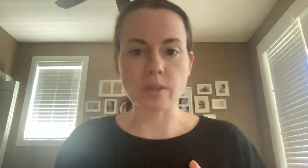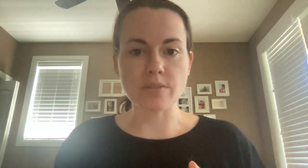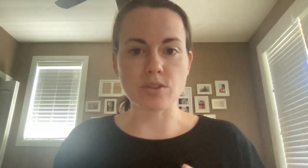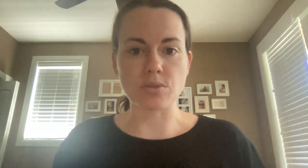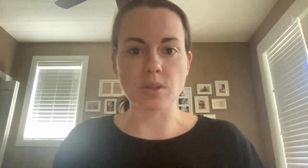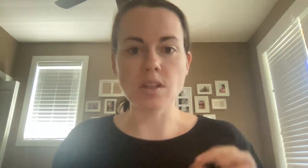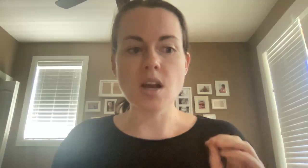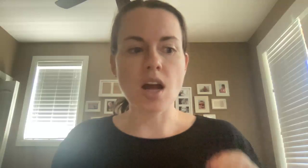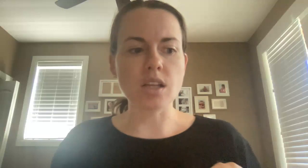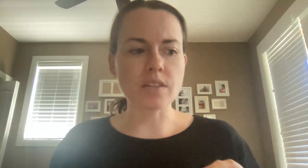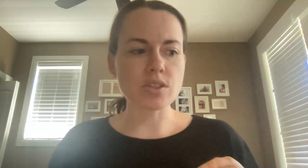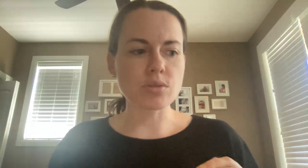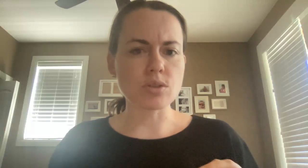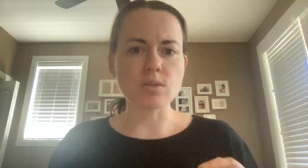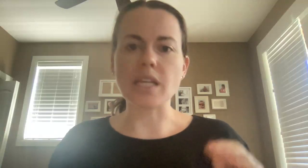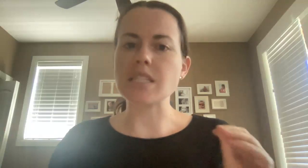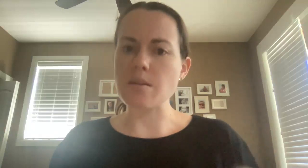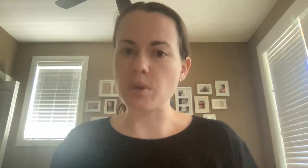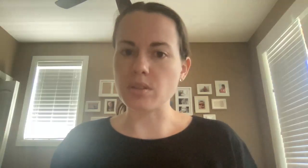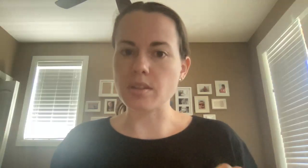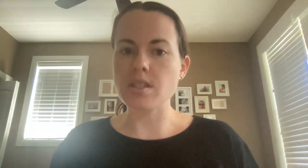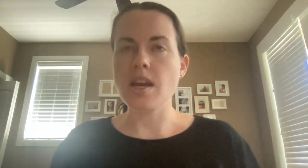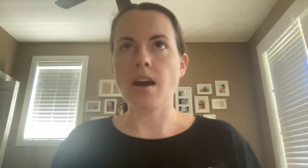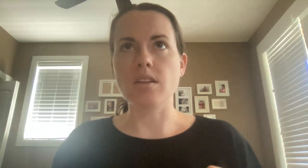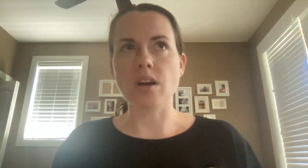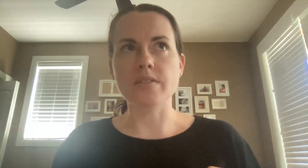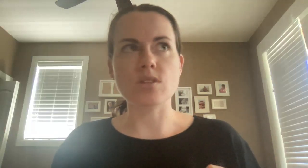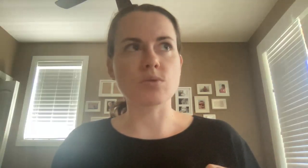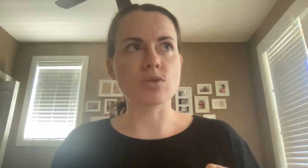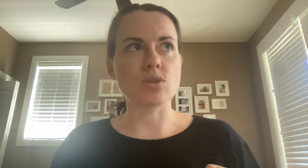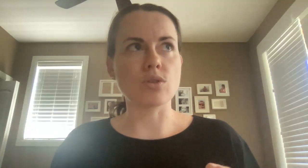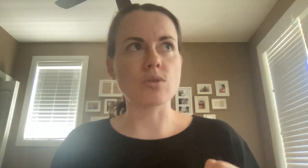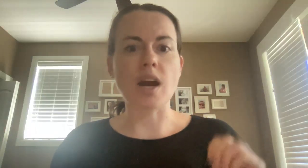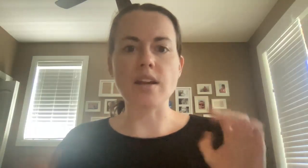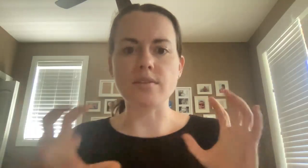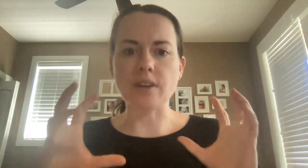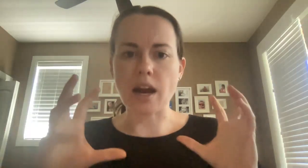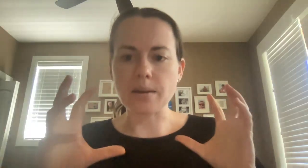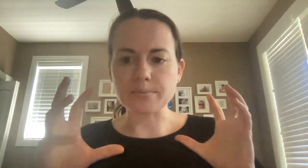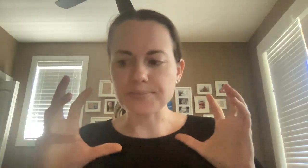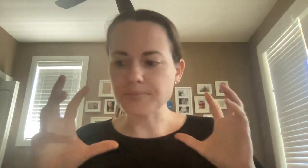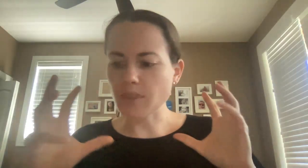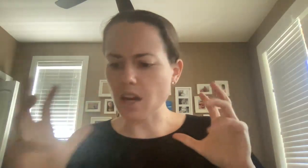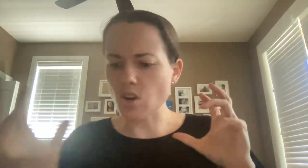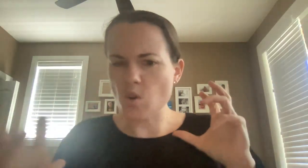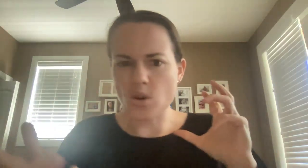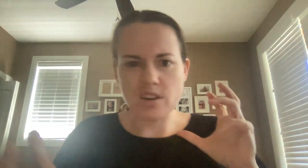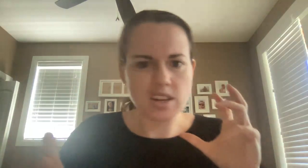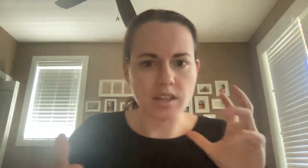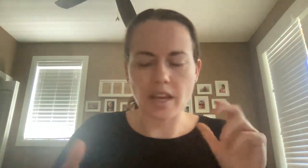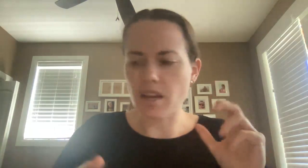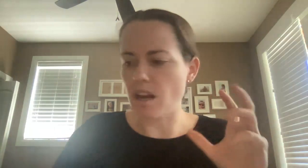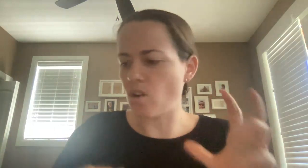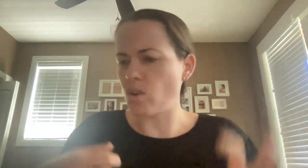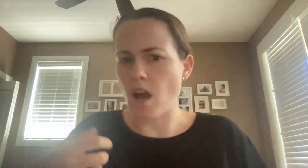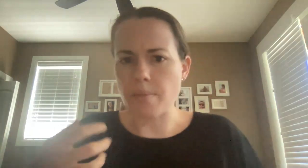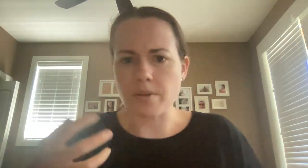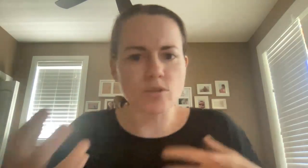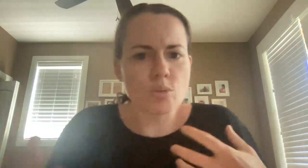week of school, a lot of us will do like team builders, a lot of us will do kind of corded, like collaborative group